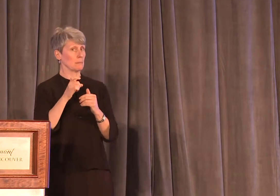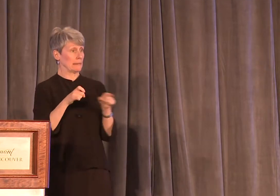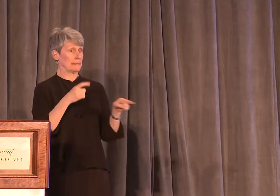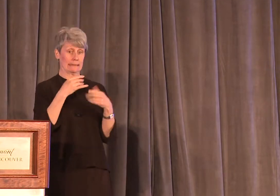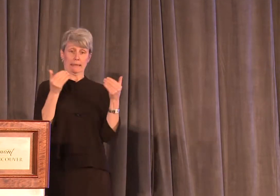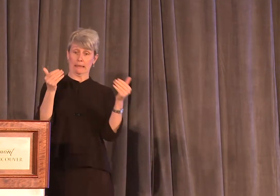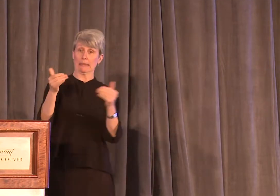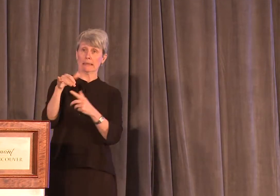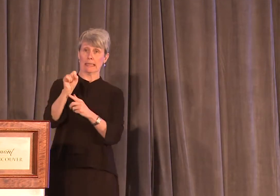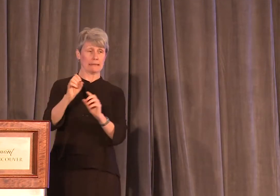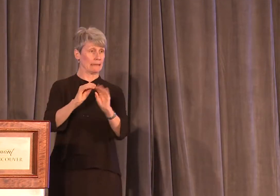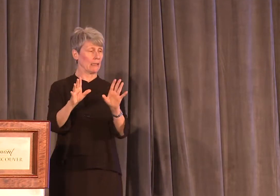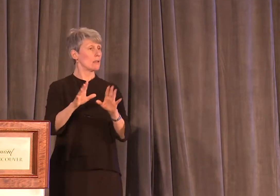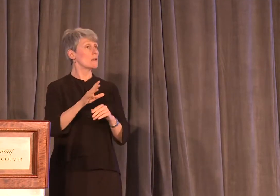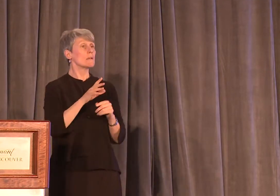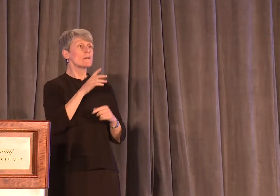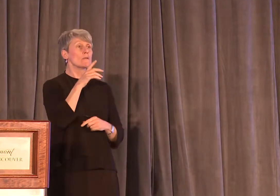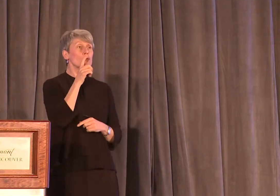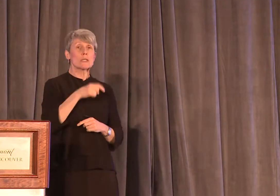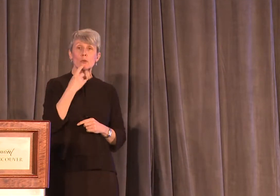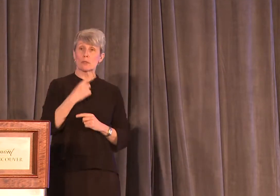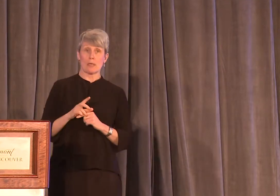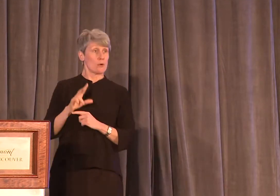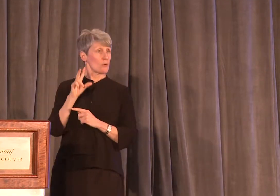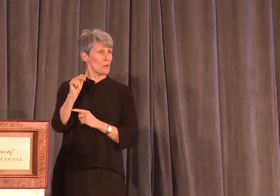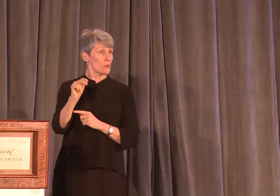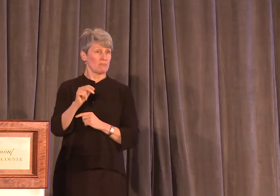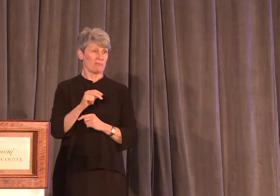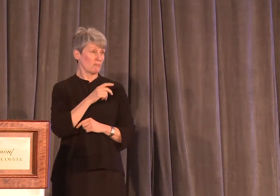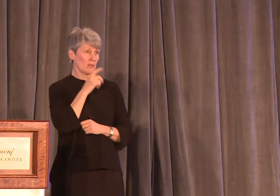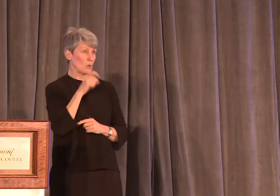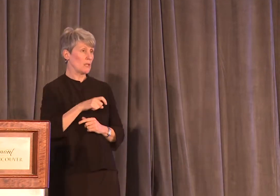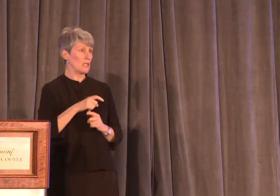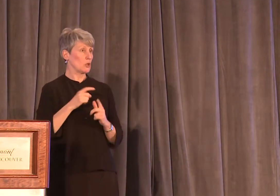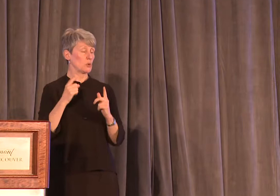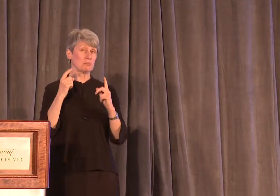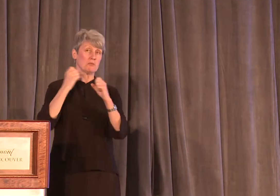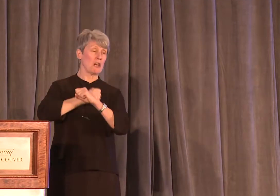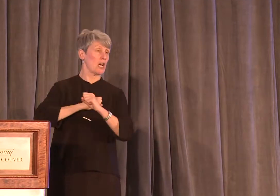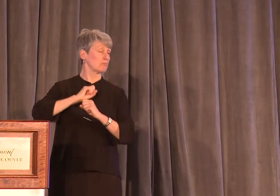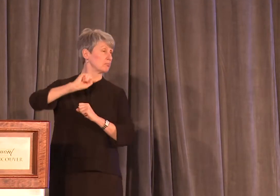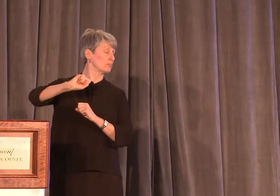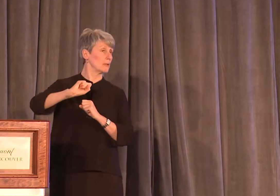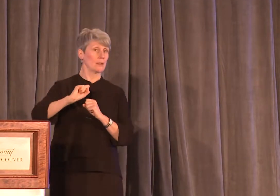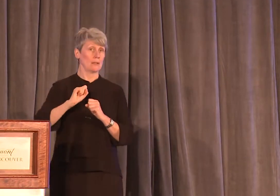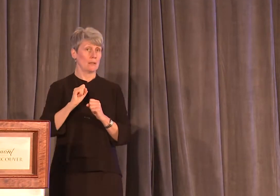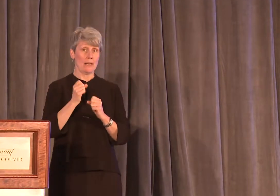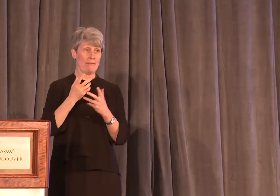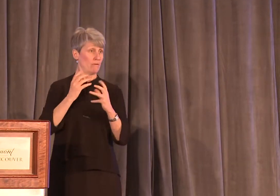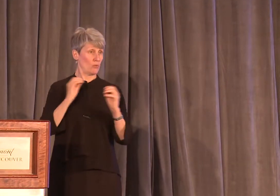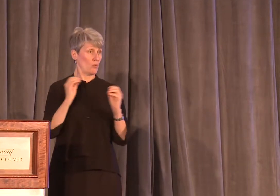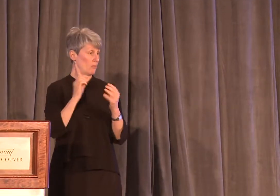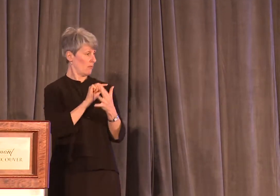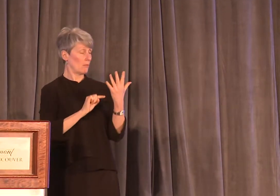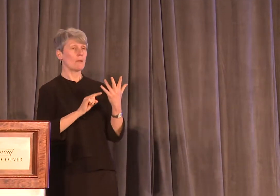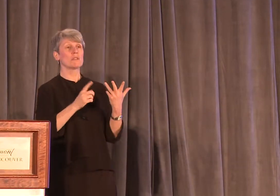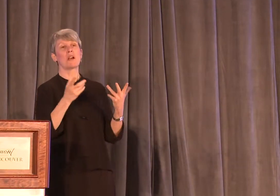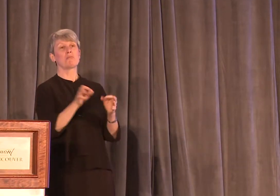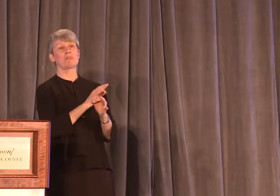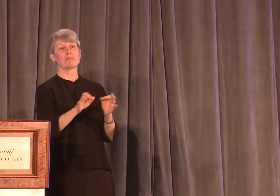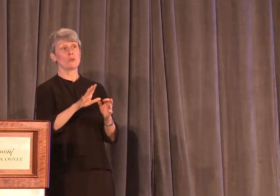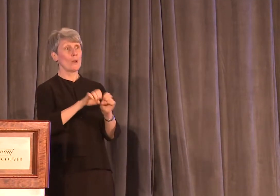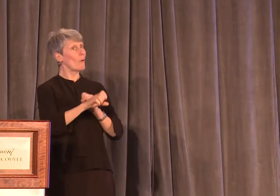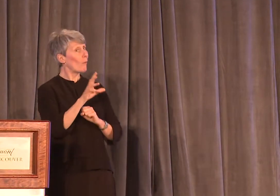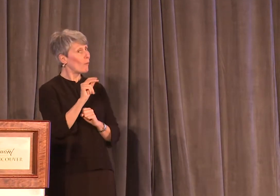activity. They don't need to say no. They don't need to fight back for it to be rape. I found evidence that some